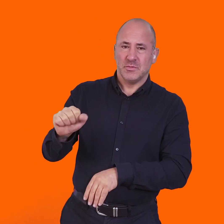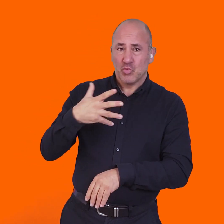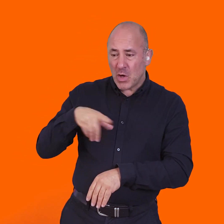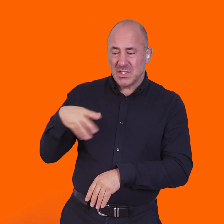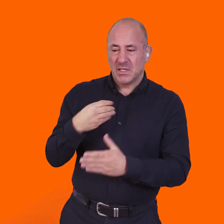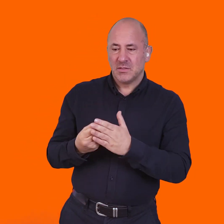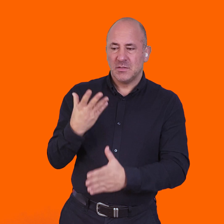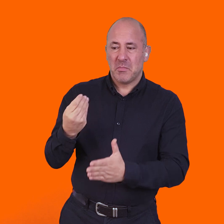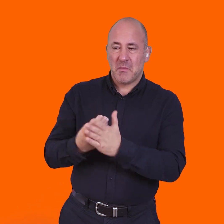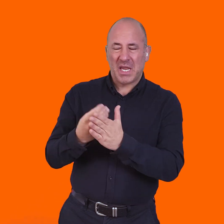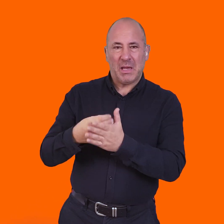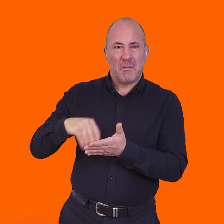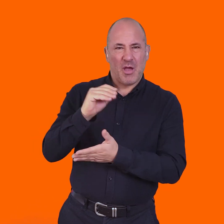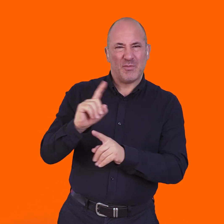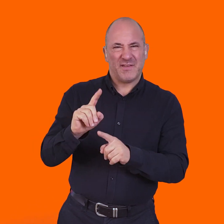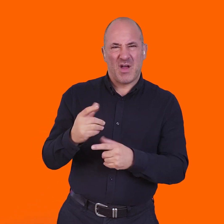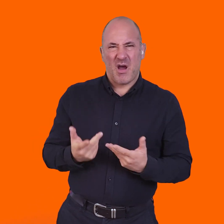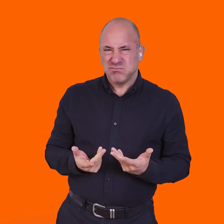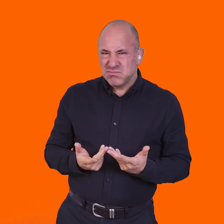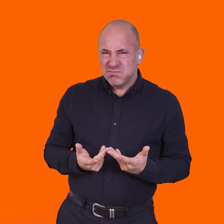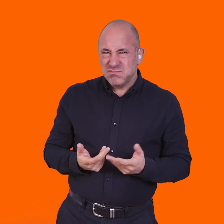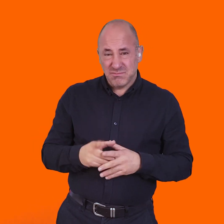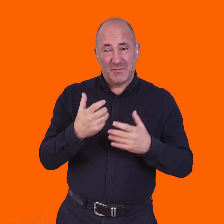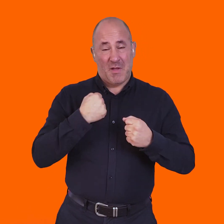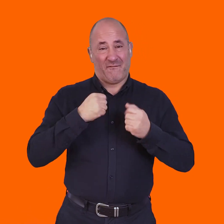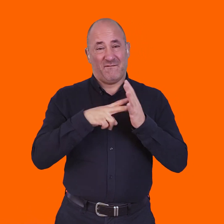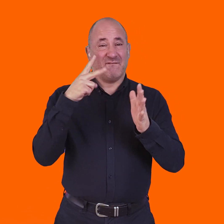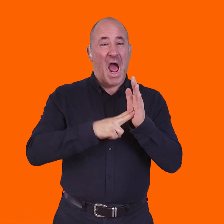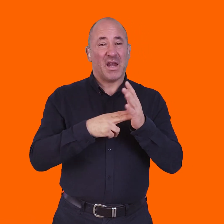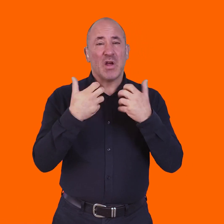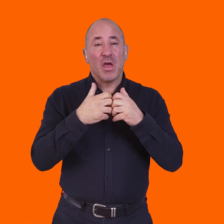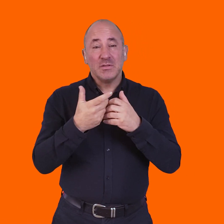thought of second with technology. know, my technology in my van